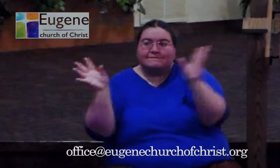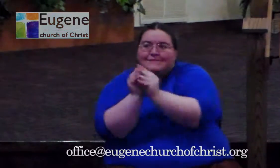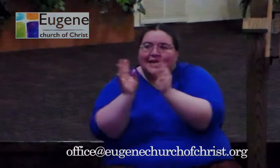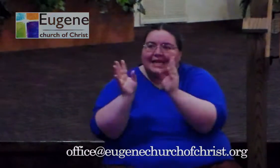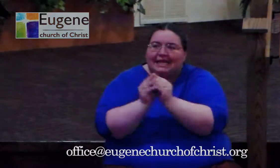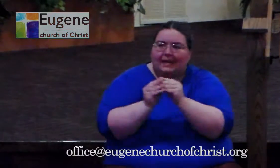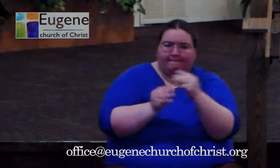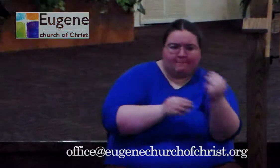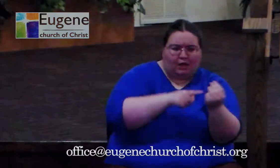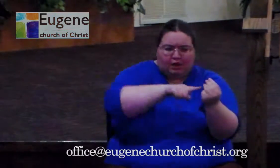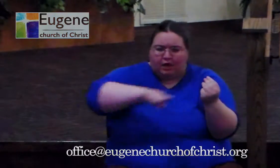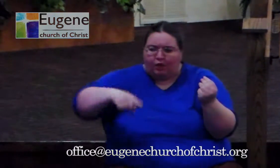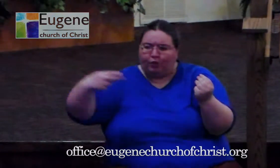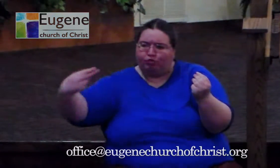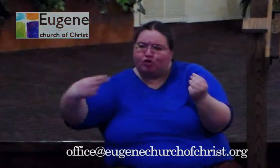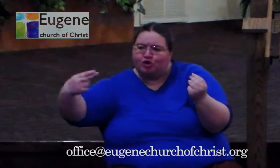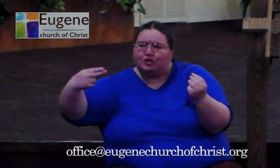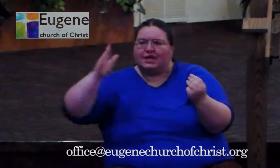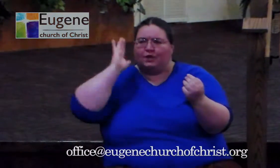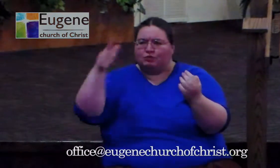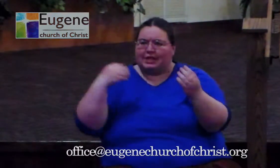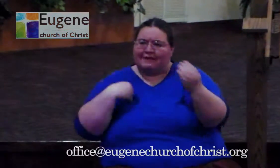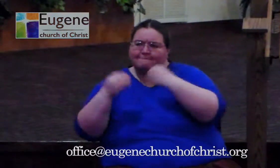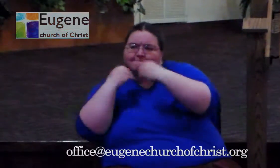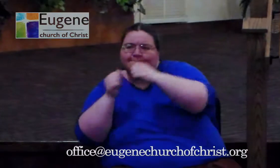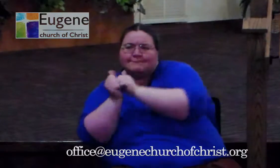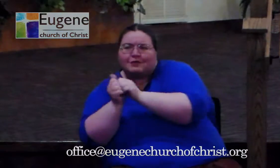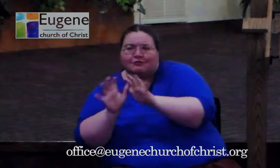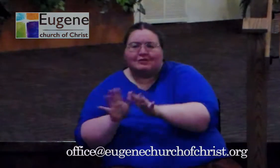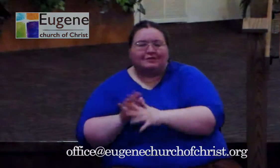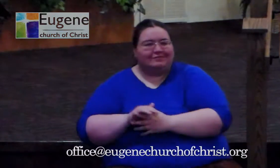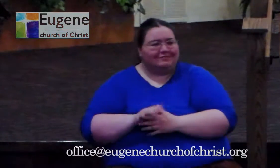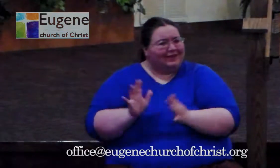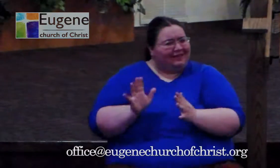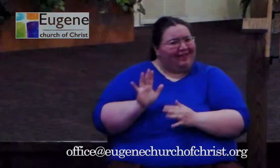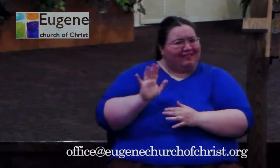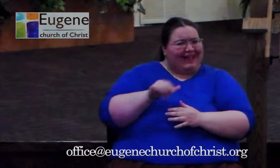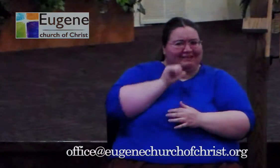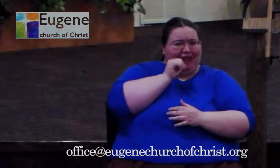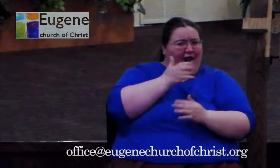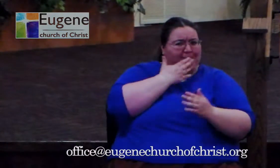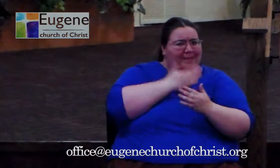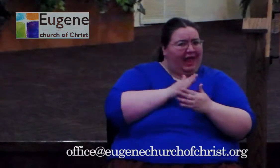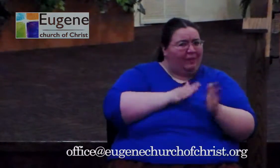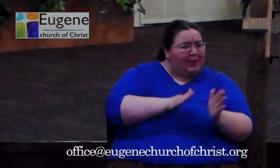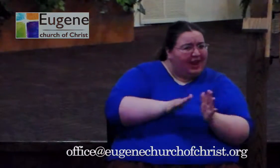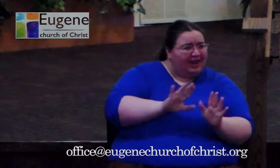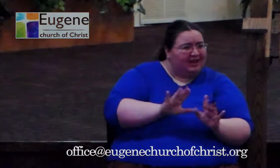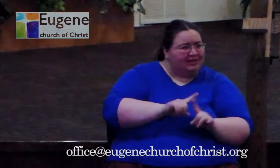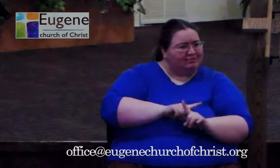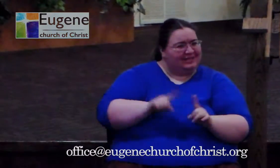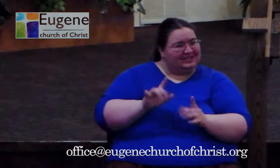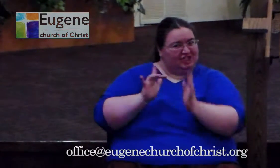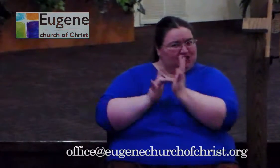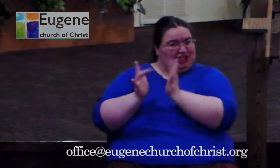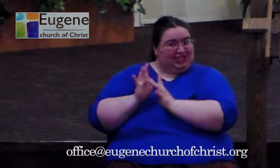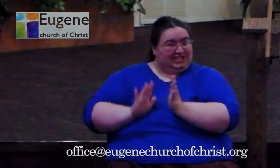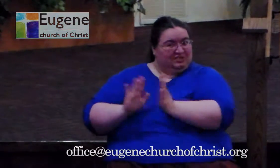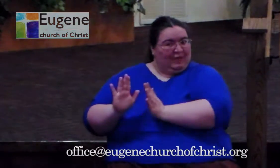again, none of these things in and of themselves are bad. But none of these things are Jesus' primary technique for how the gospel is